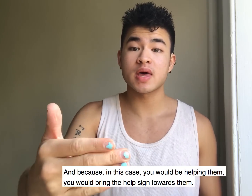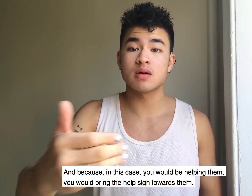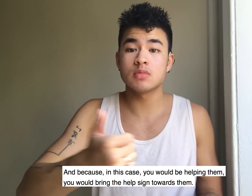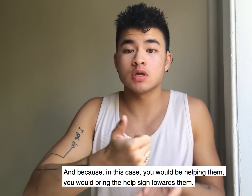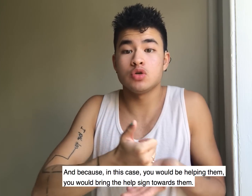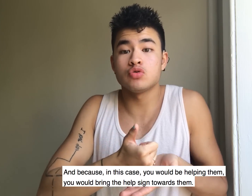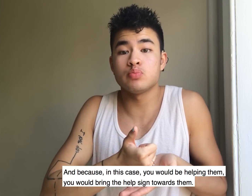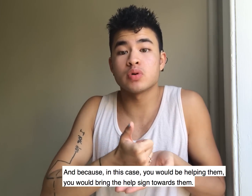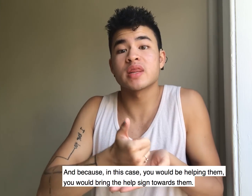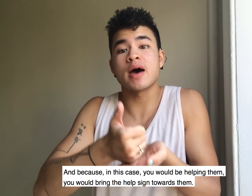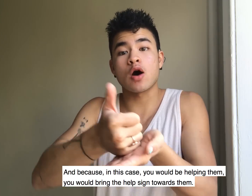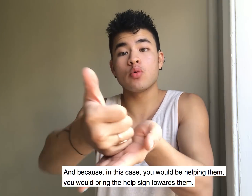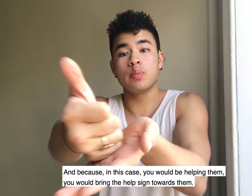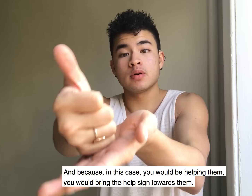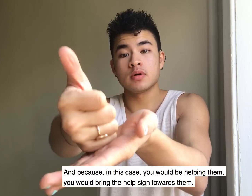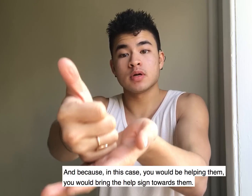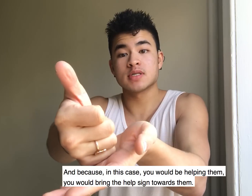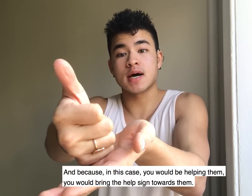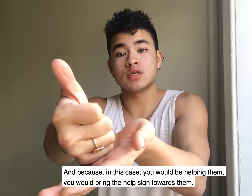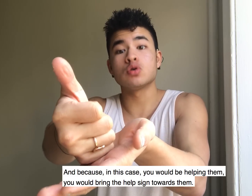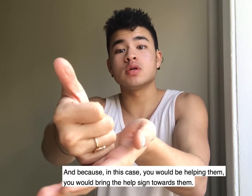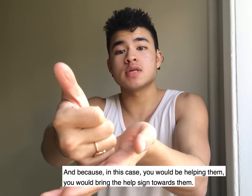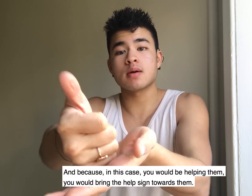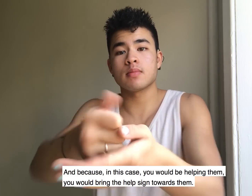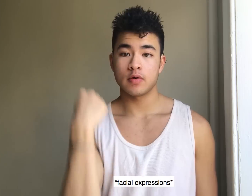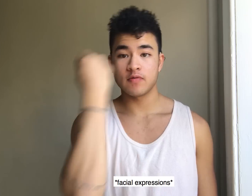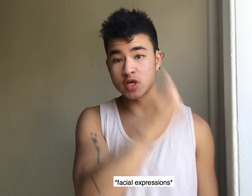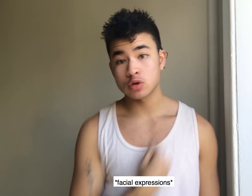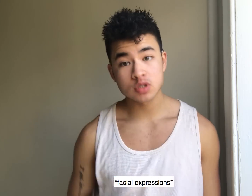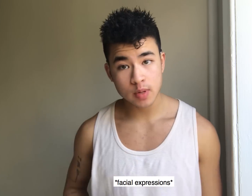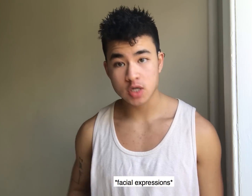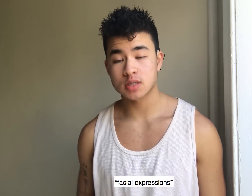them you would bring the help sign towards them facial expression